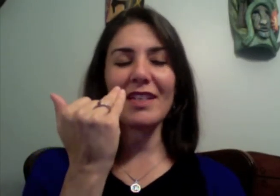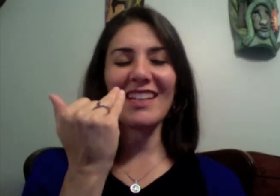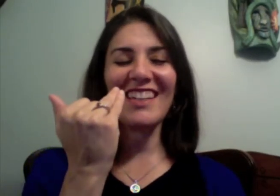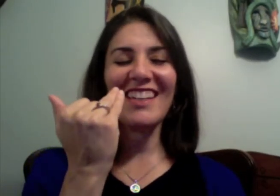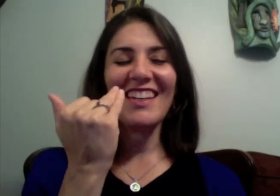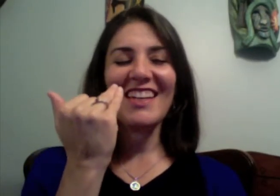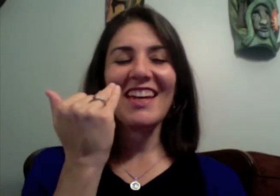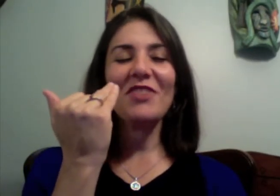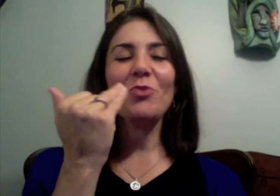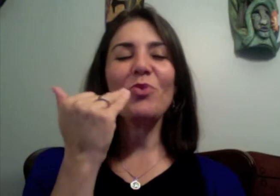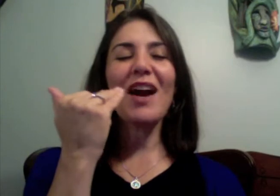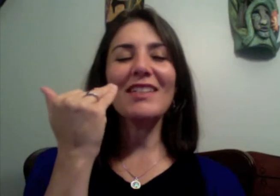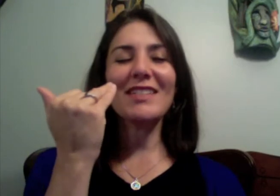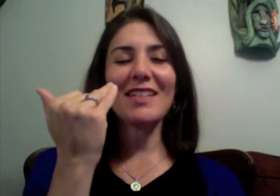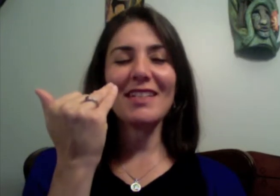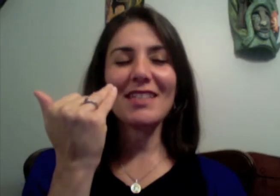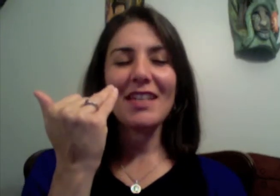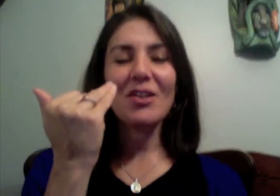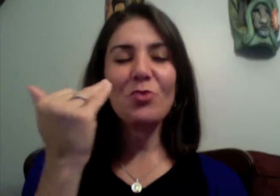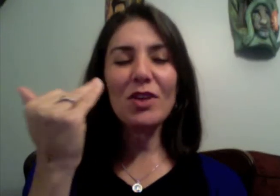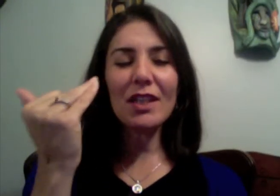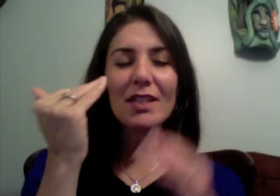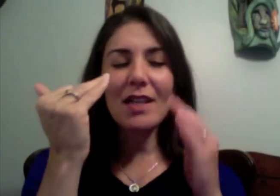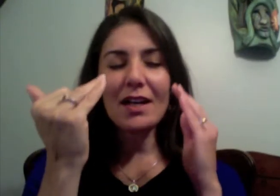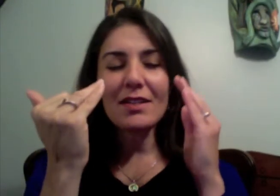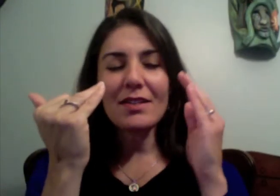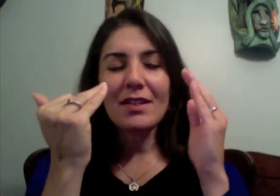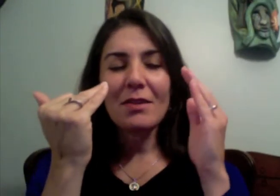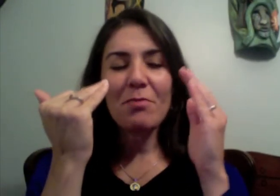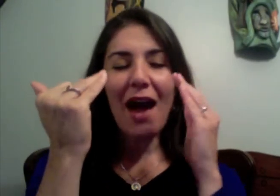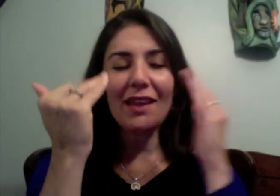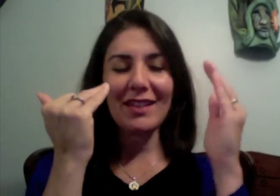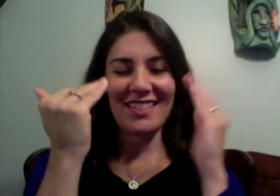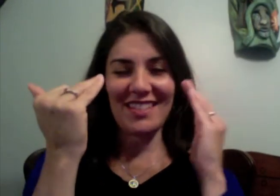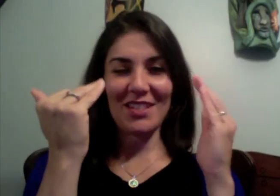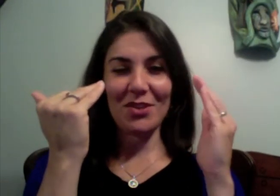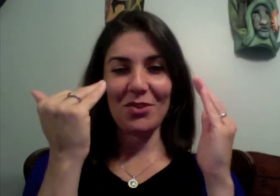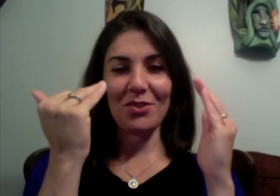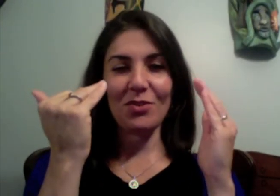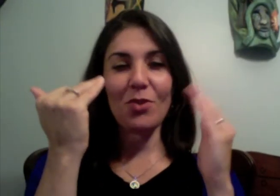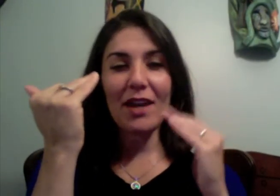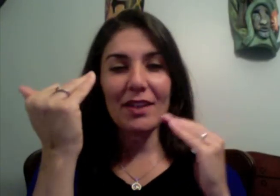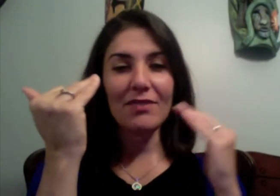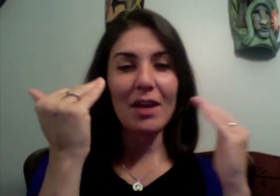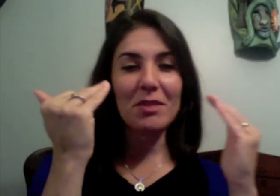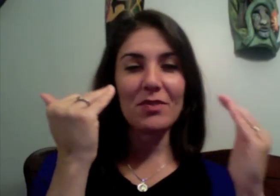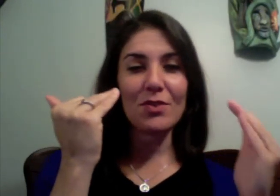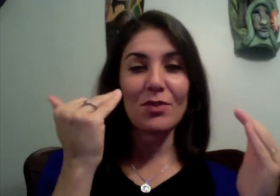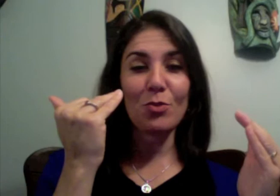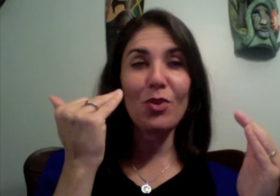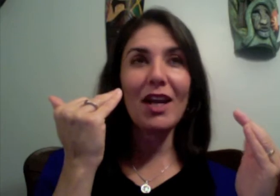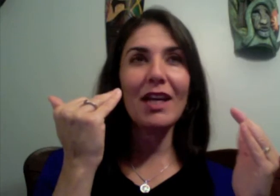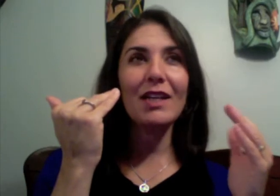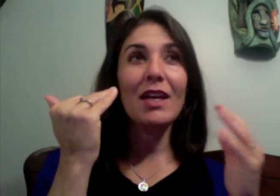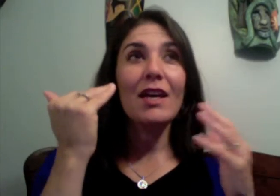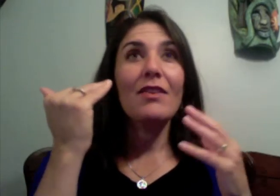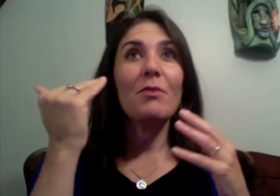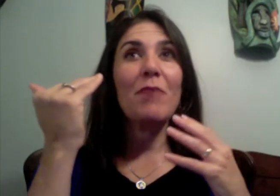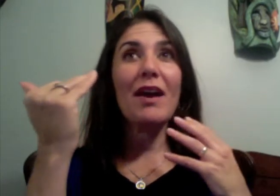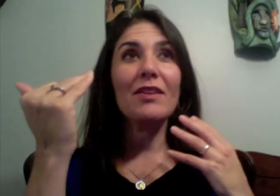and if you practice it it really does balance you the right and left hemispheres of your brain the male and